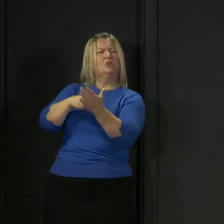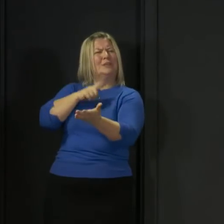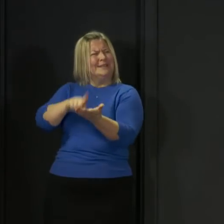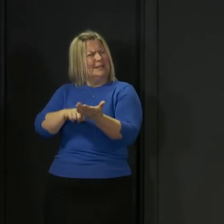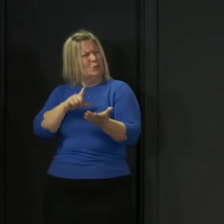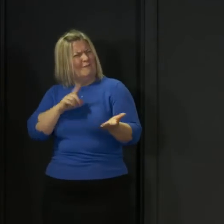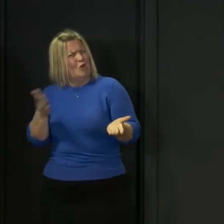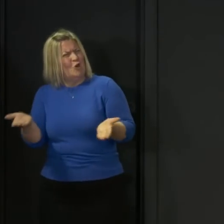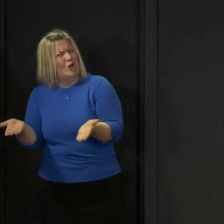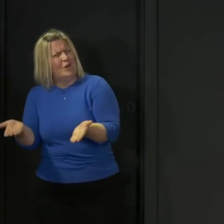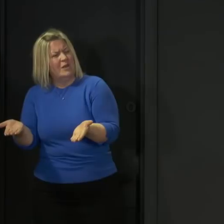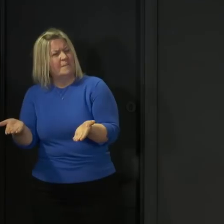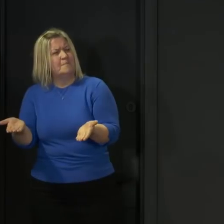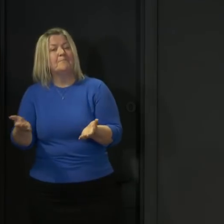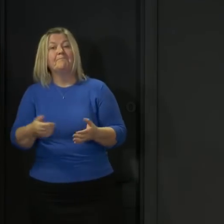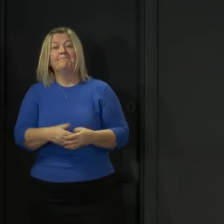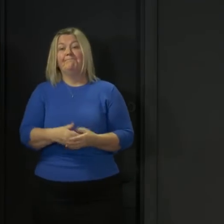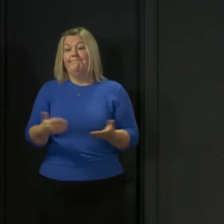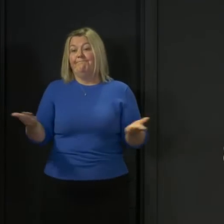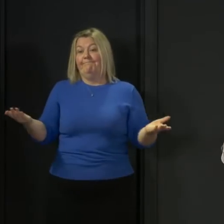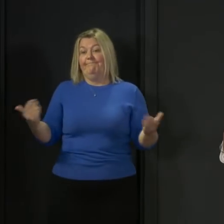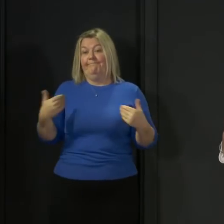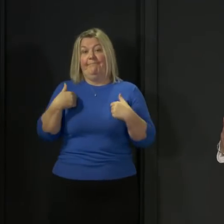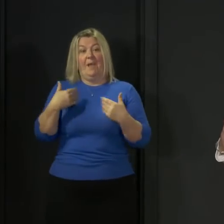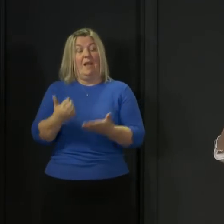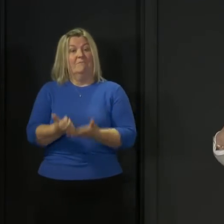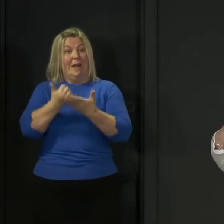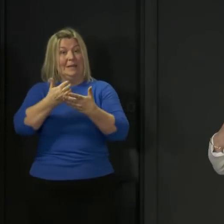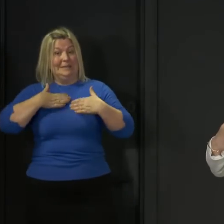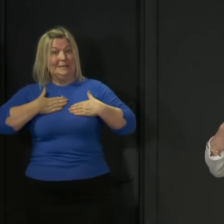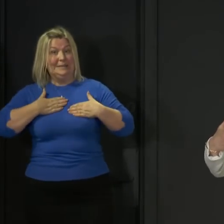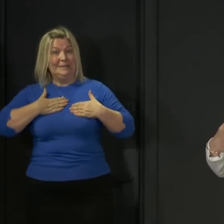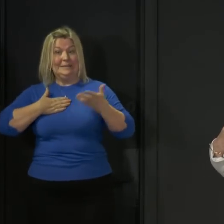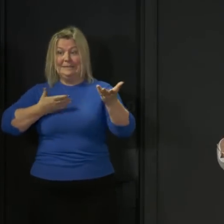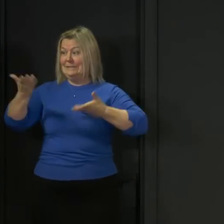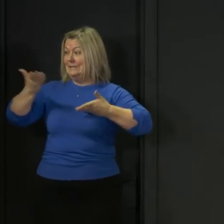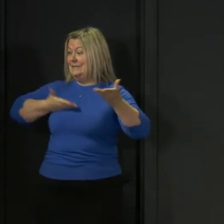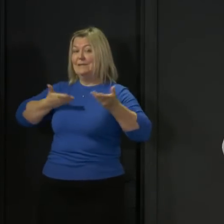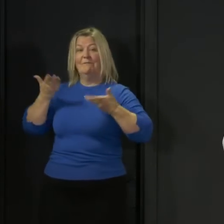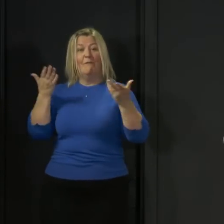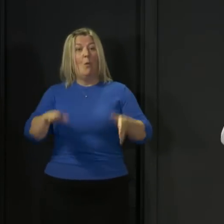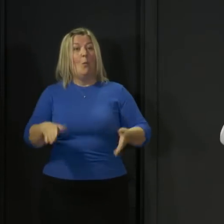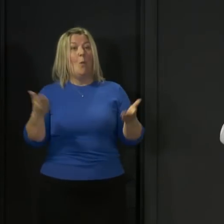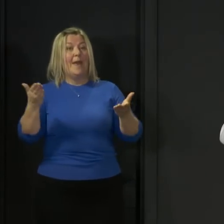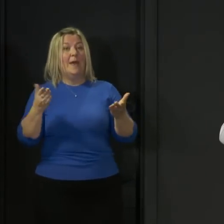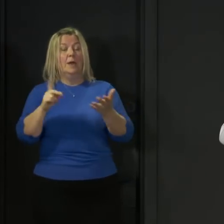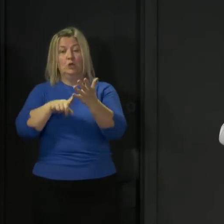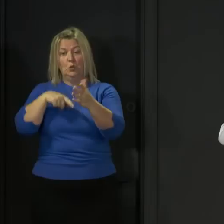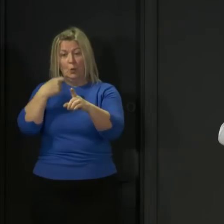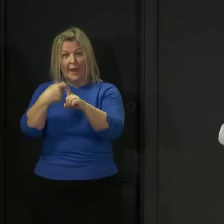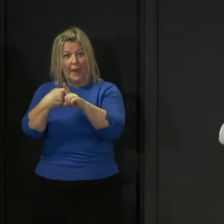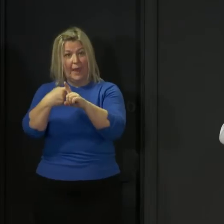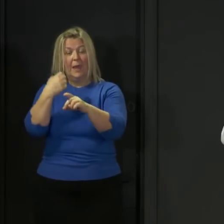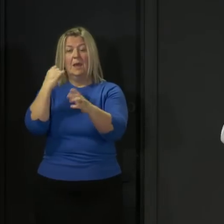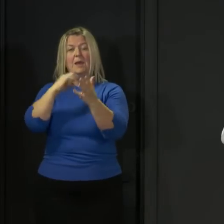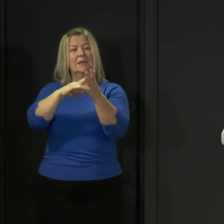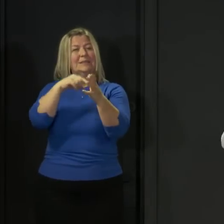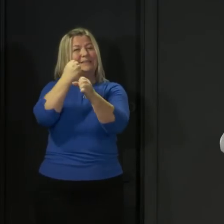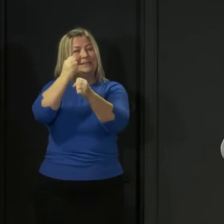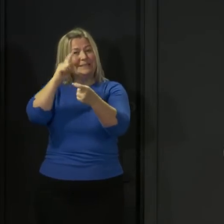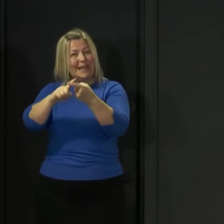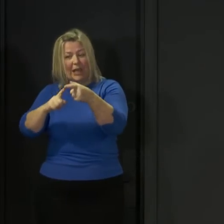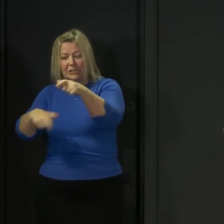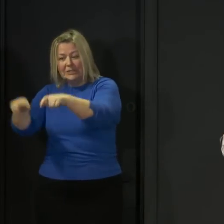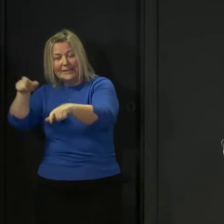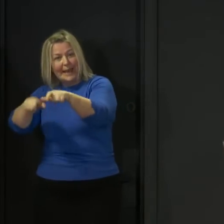my advice comes I've said this before we get advice through the UK SAGE body